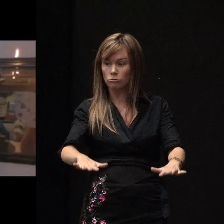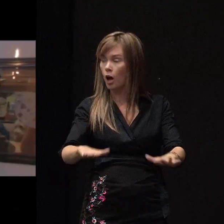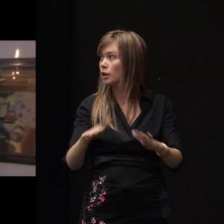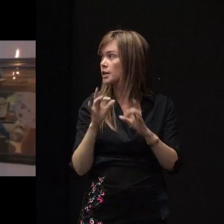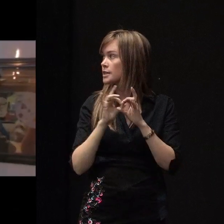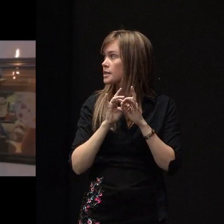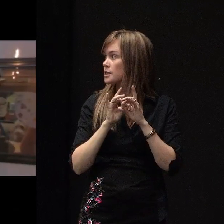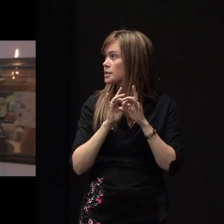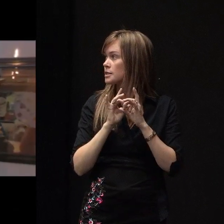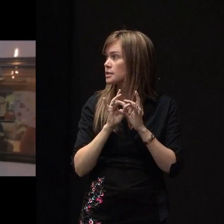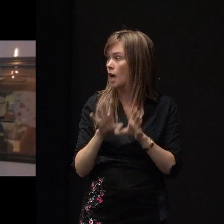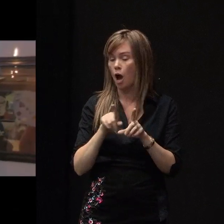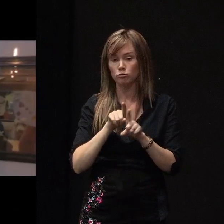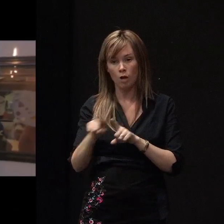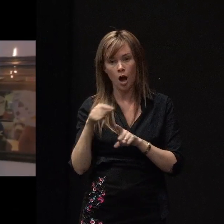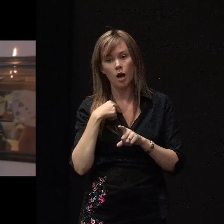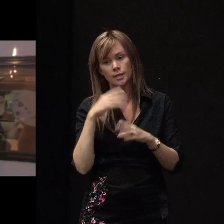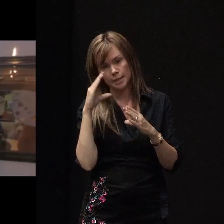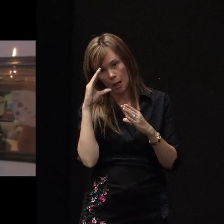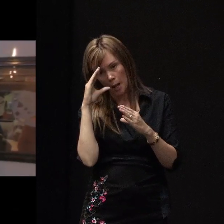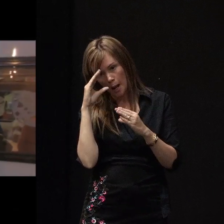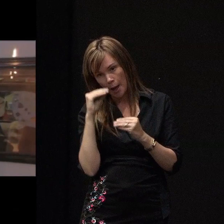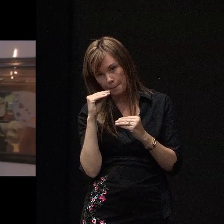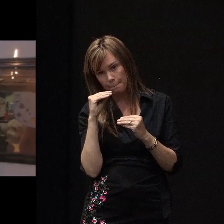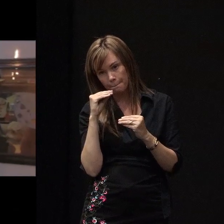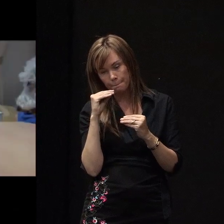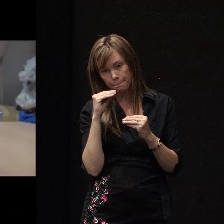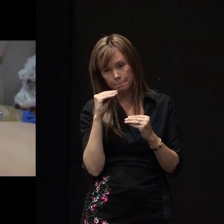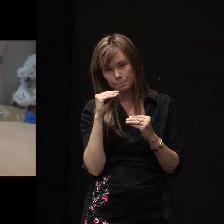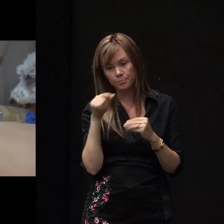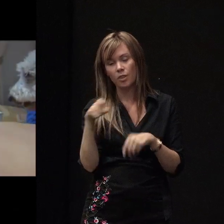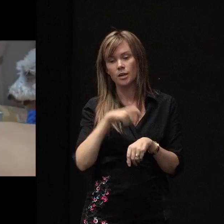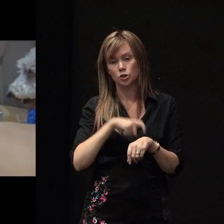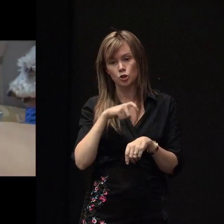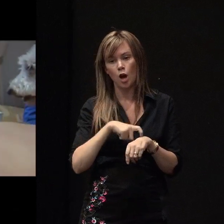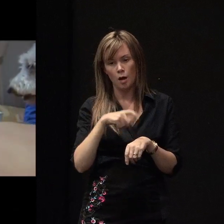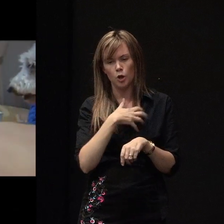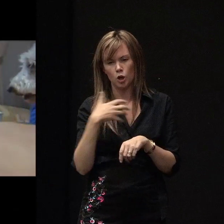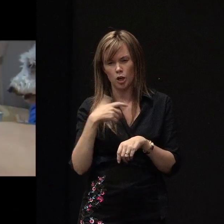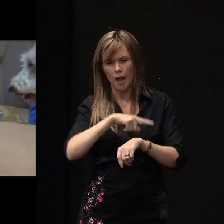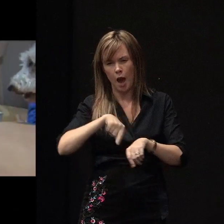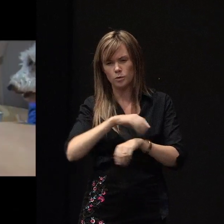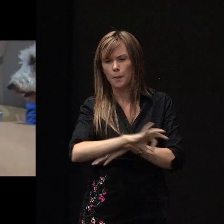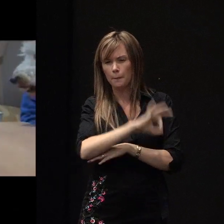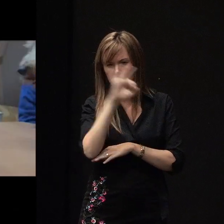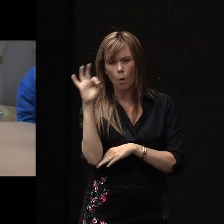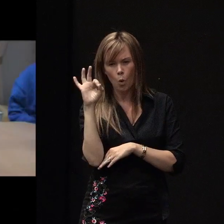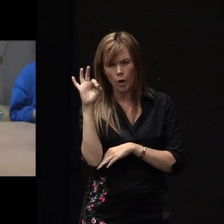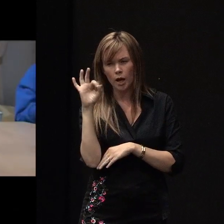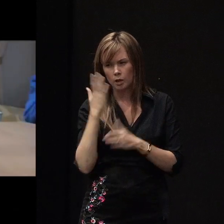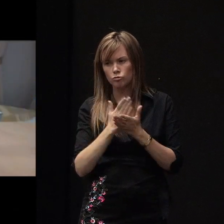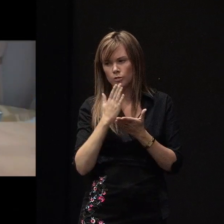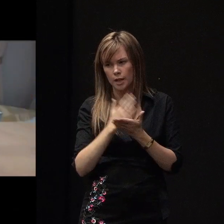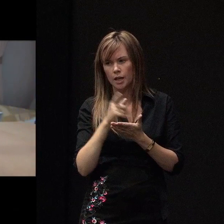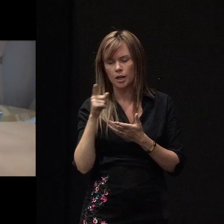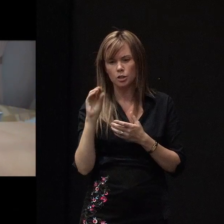to go off and try and get some sleep, because it was so early hours in morning by this time. And as you can imagine, wasn't, you just didn't go to sleep. You were just